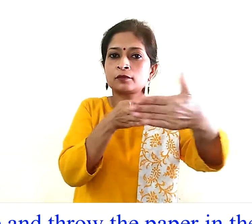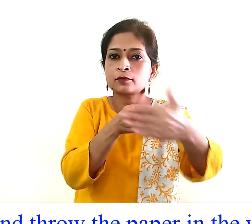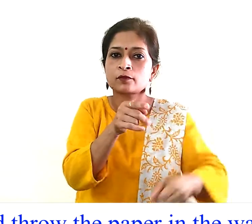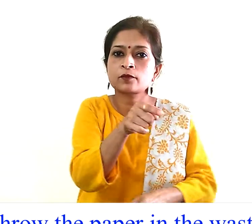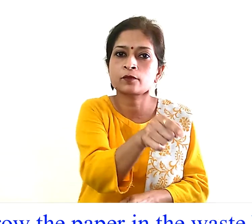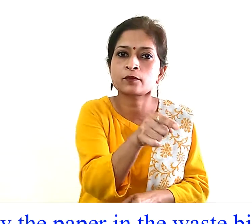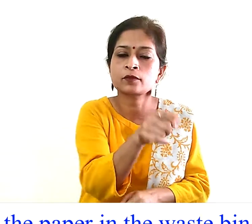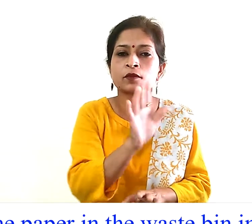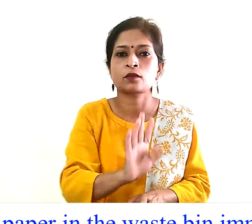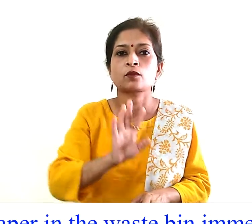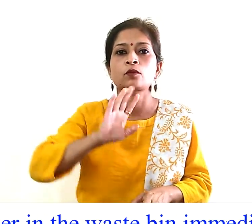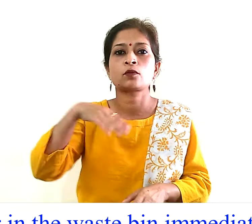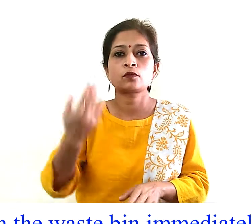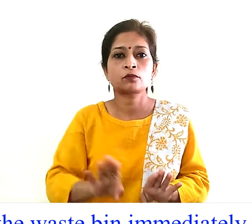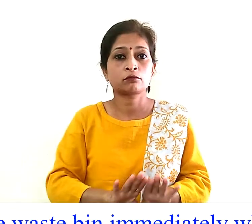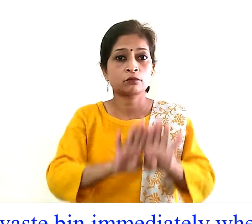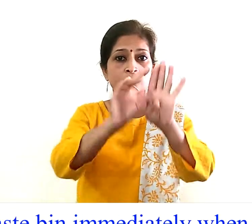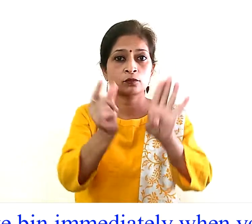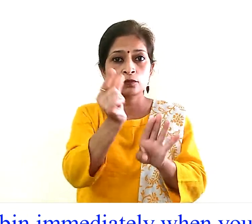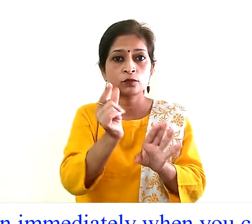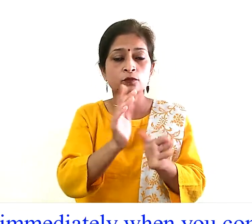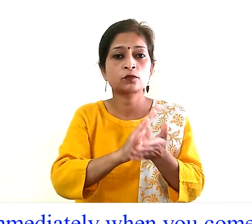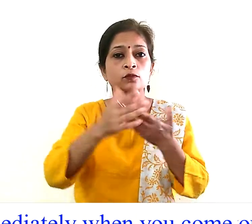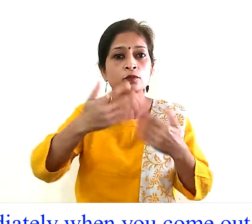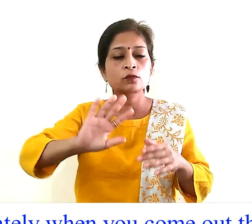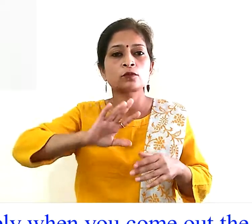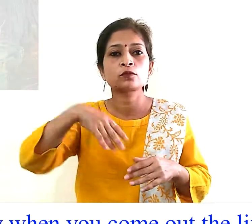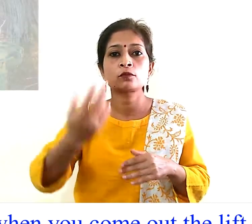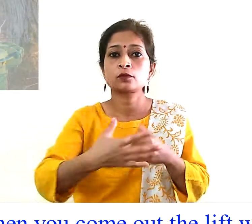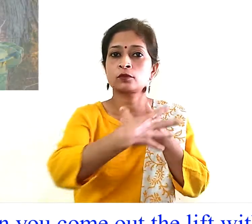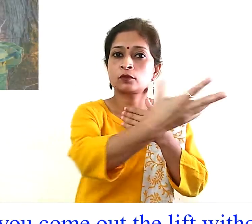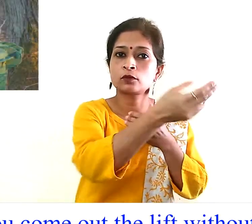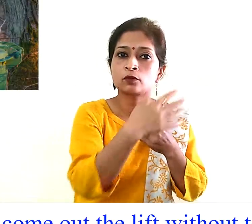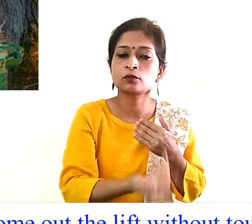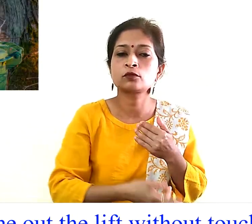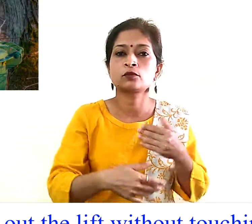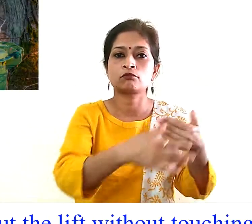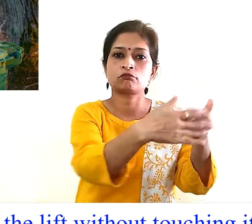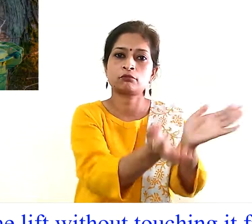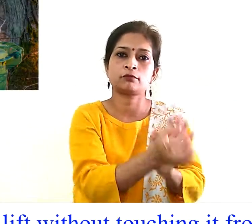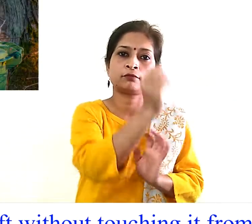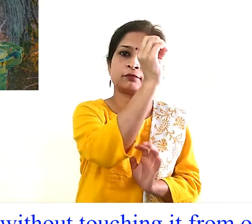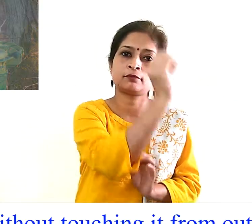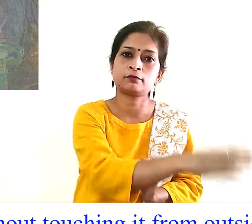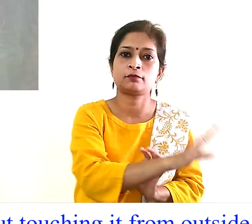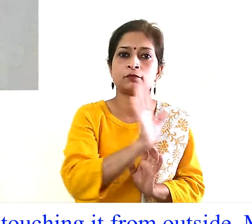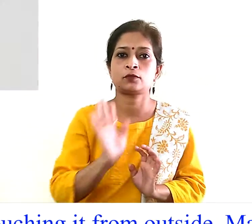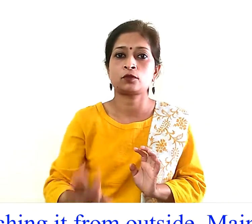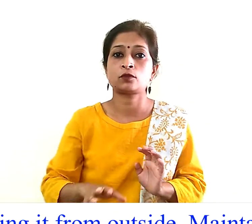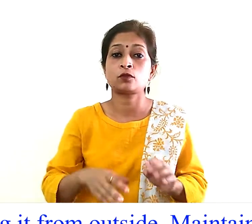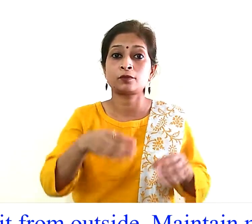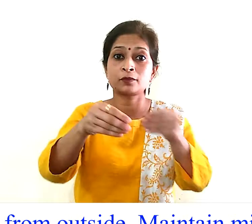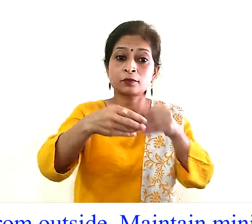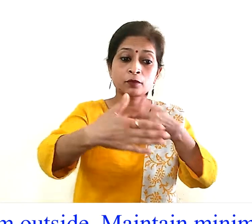remove and throw the paper in the waste bin immediately when you come out of the lift without touching it from outside